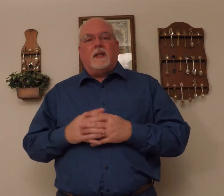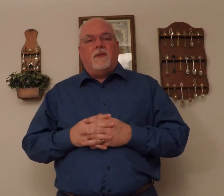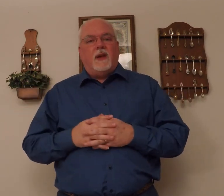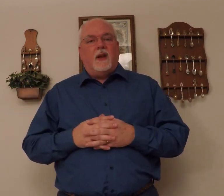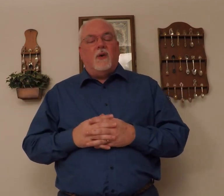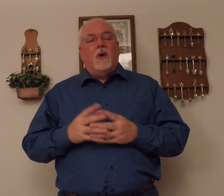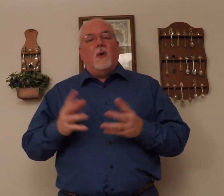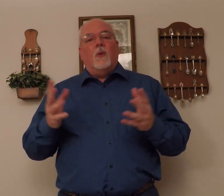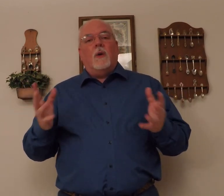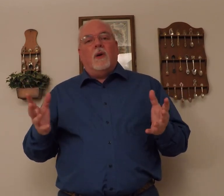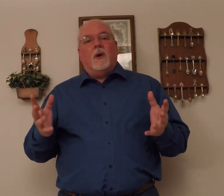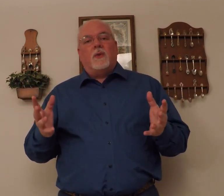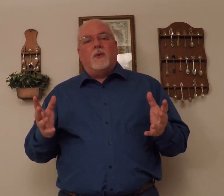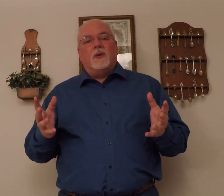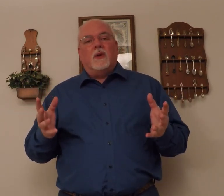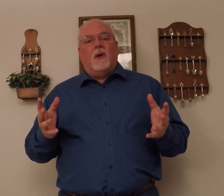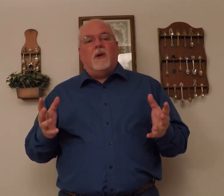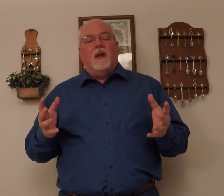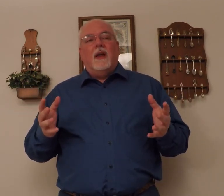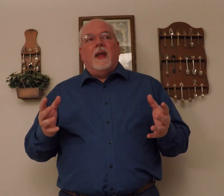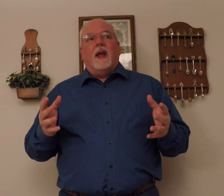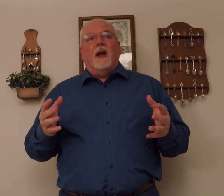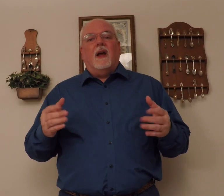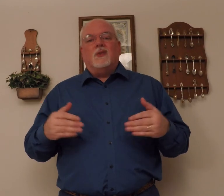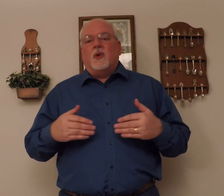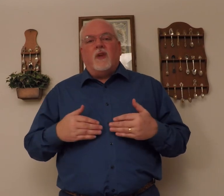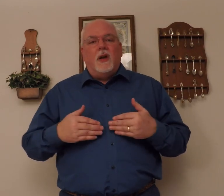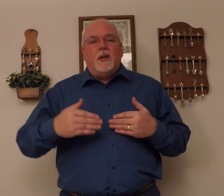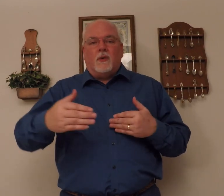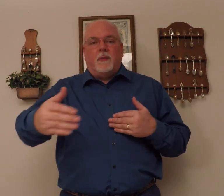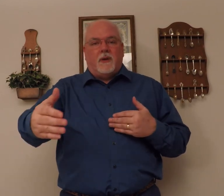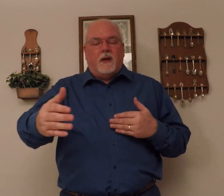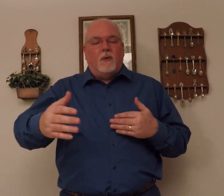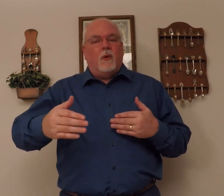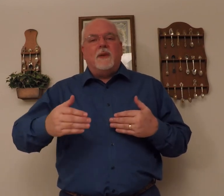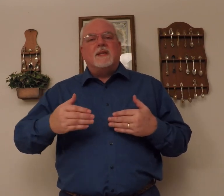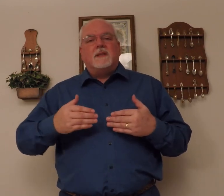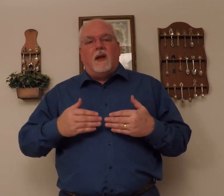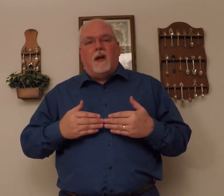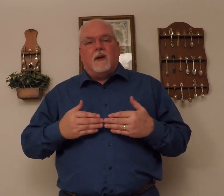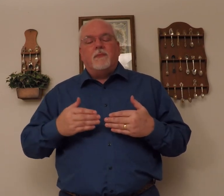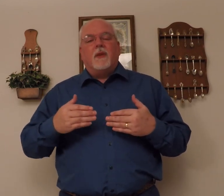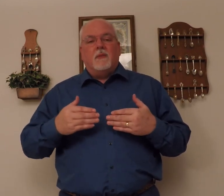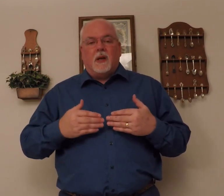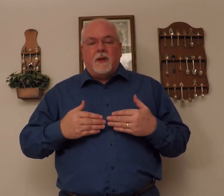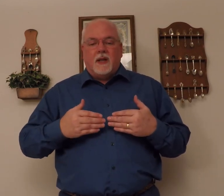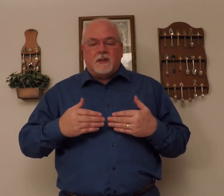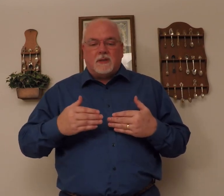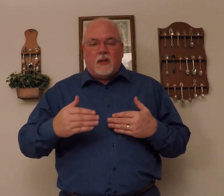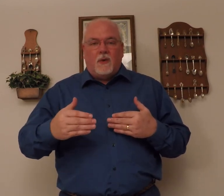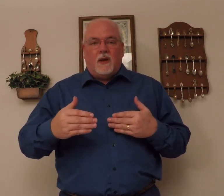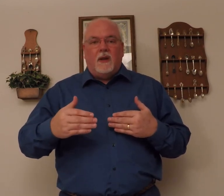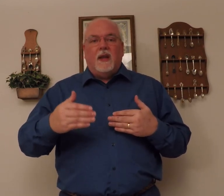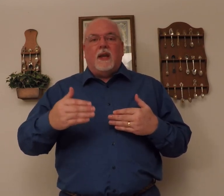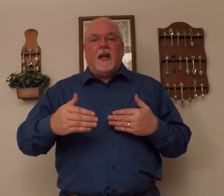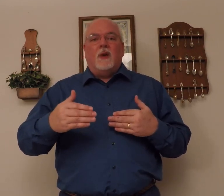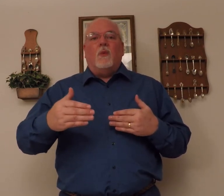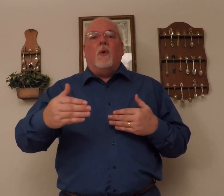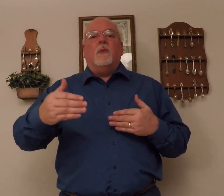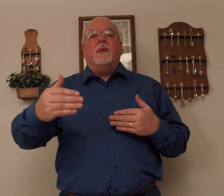next video, where we'll go through the song sort of uninterrupted. It won't be sung, but it'll be done slowly, and it won't